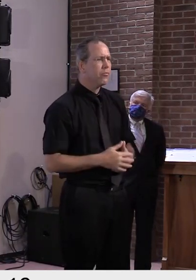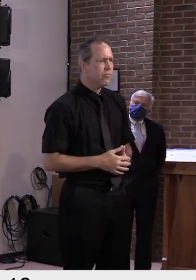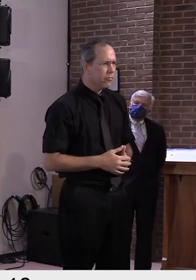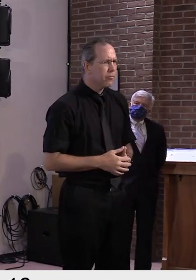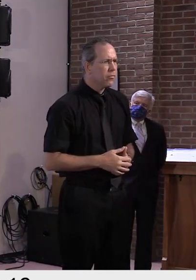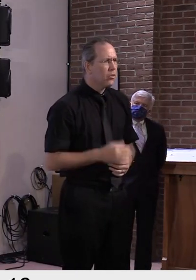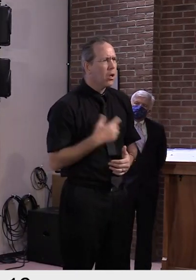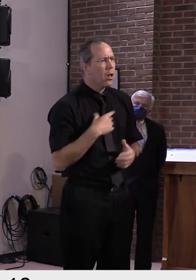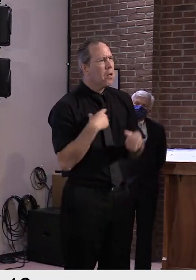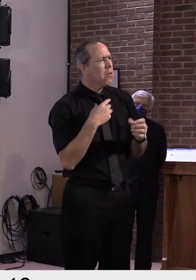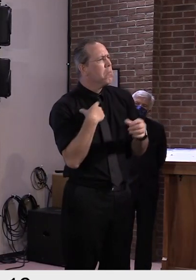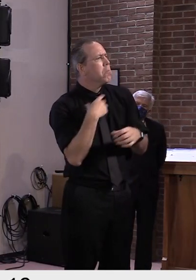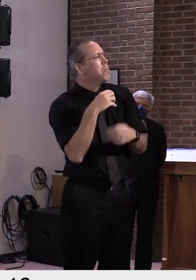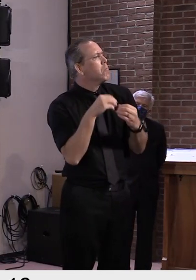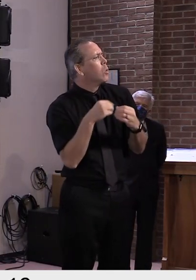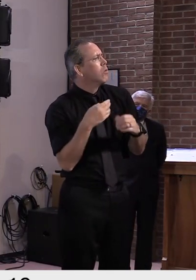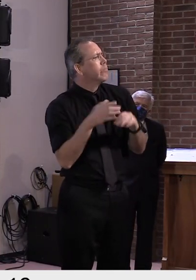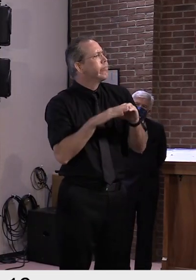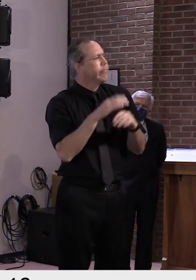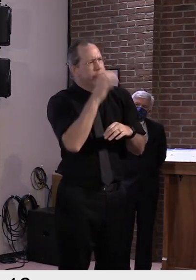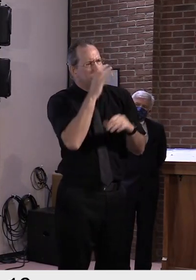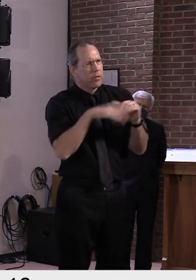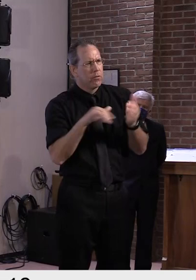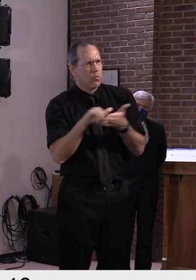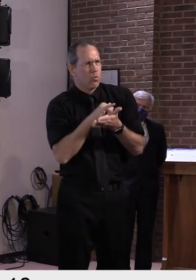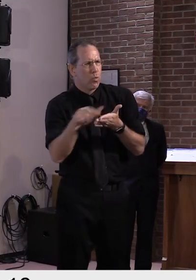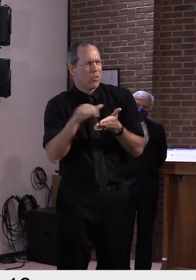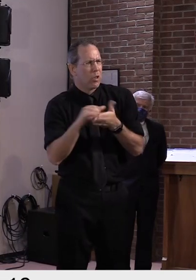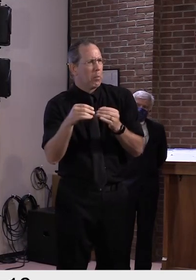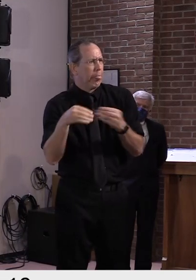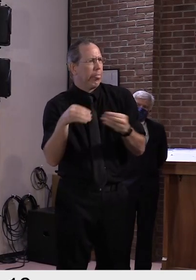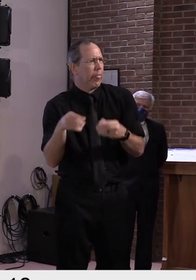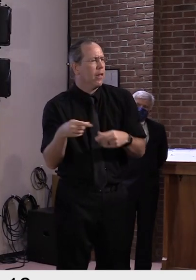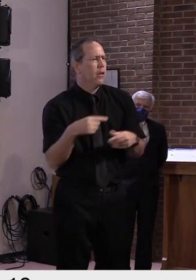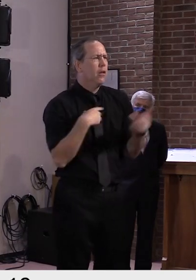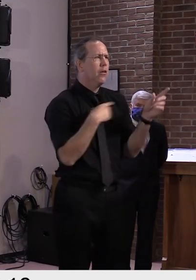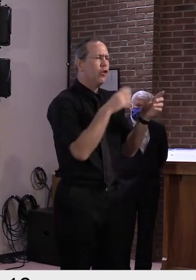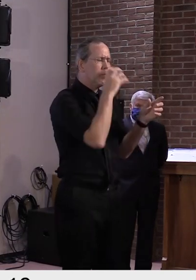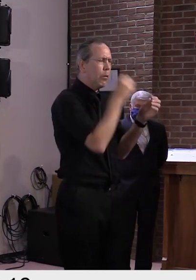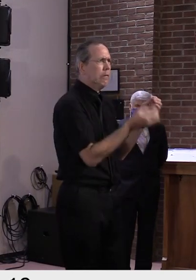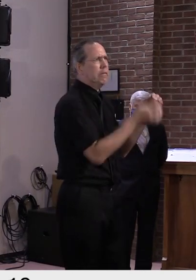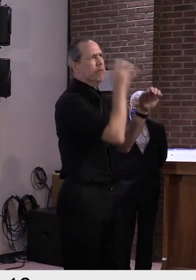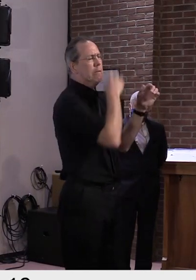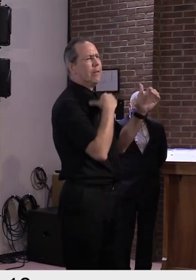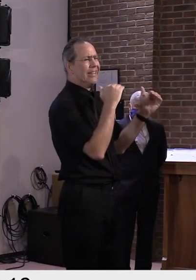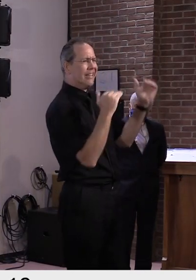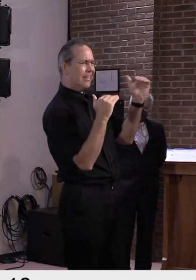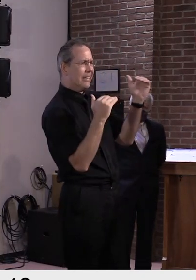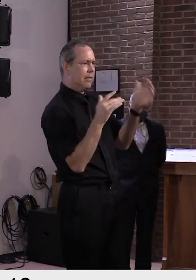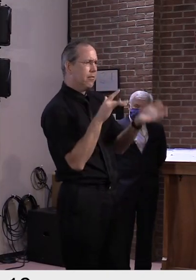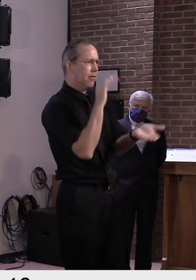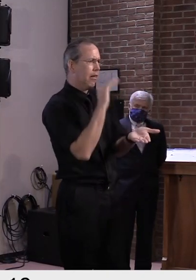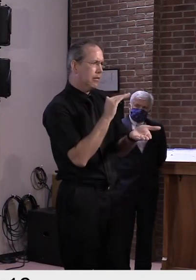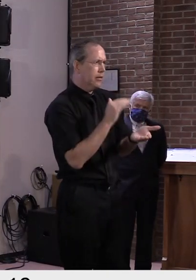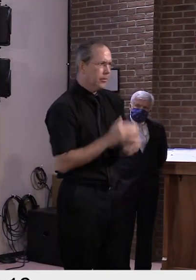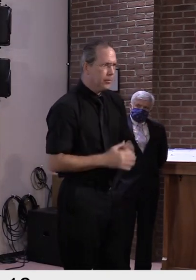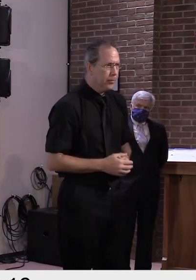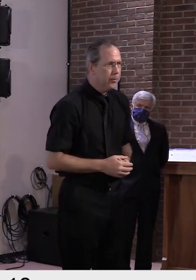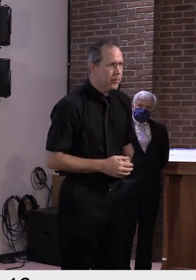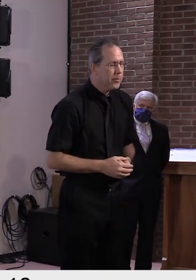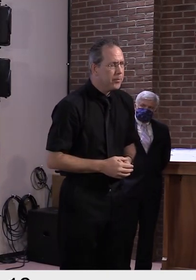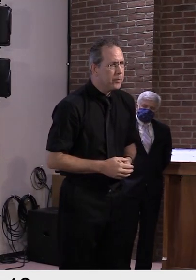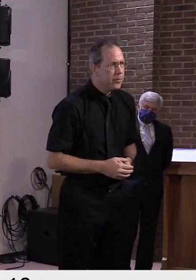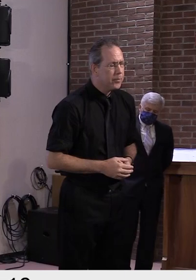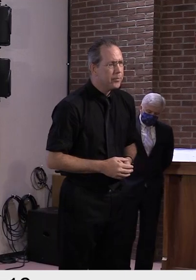and approach that is functionally similar to the EU rather than to New York. We're confident, again, that this